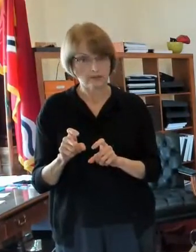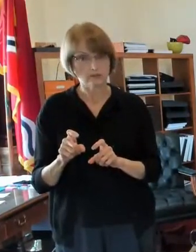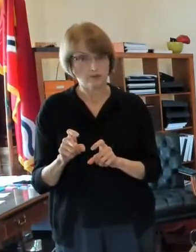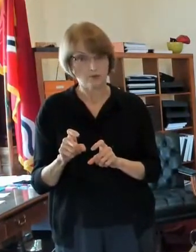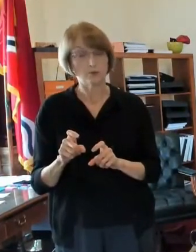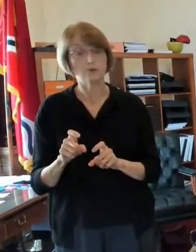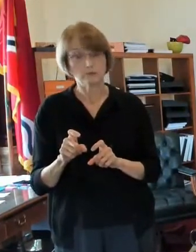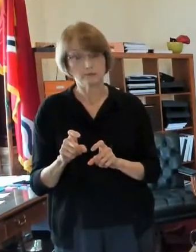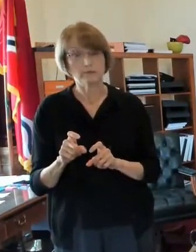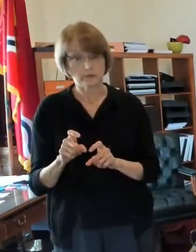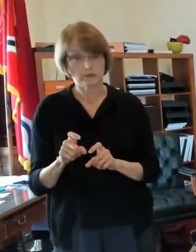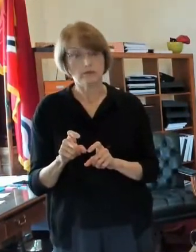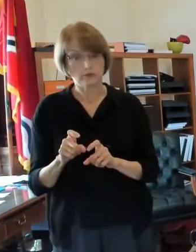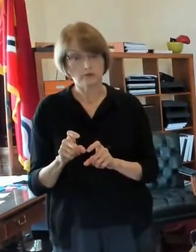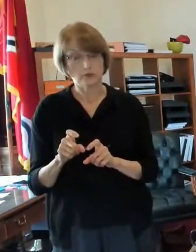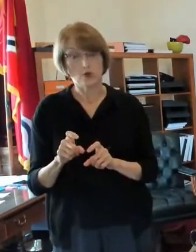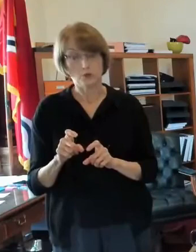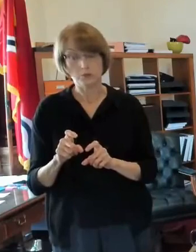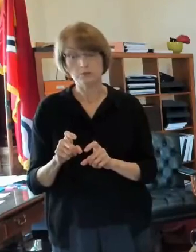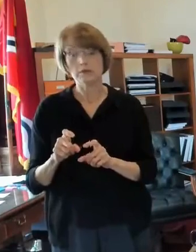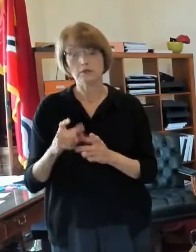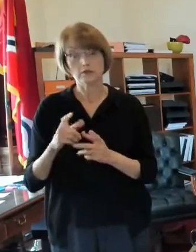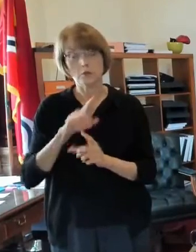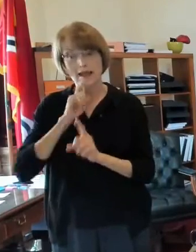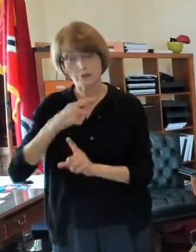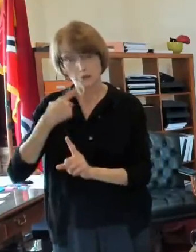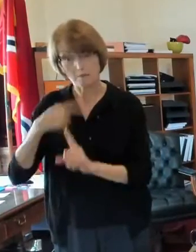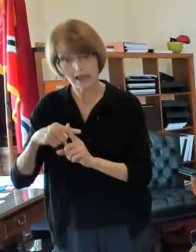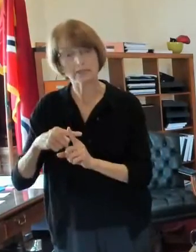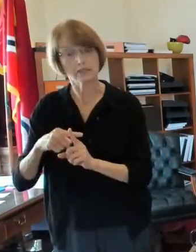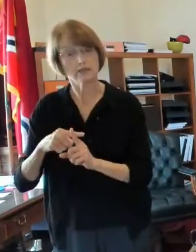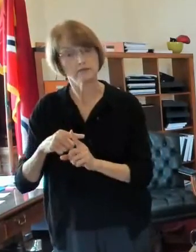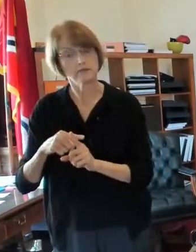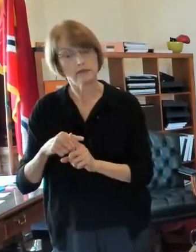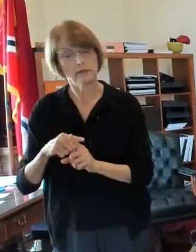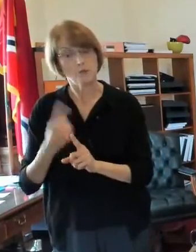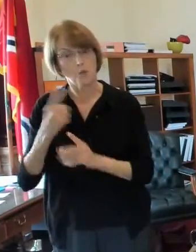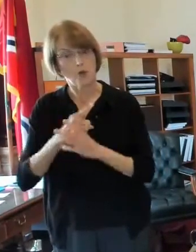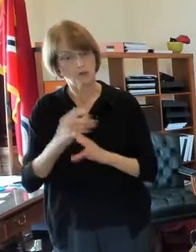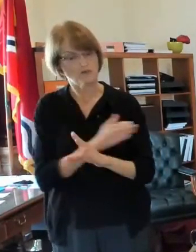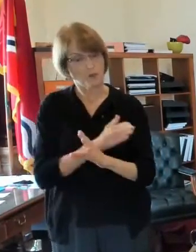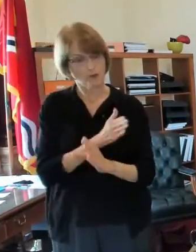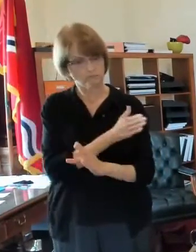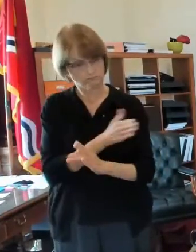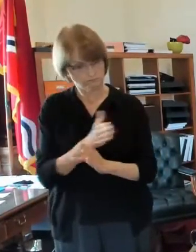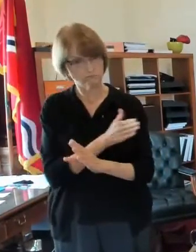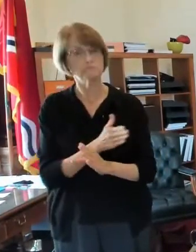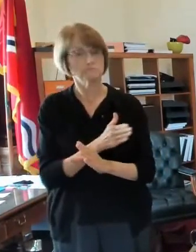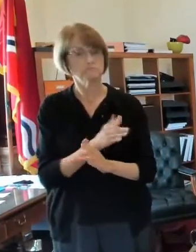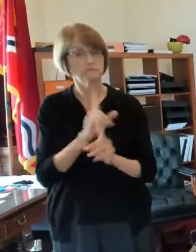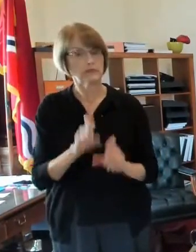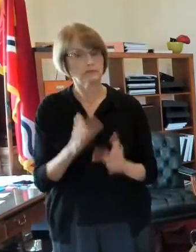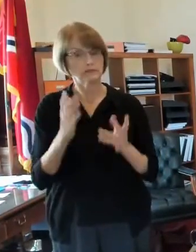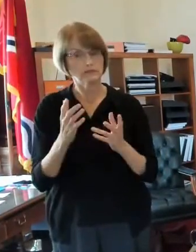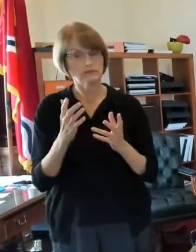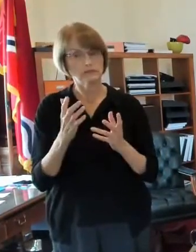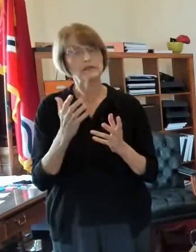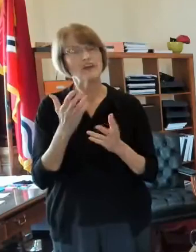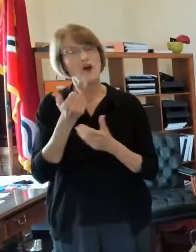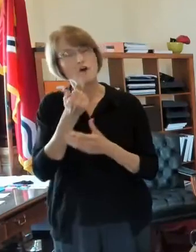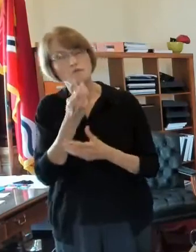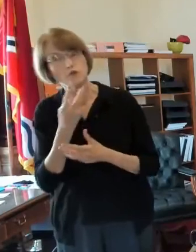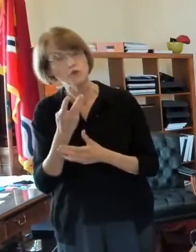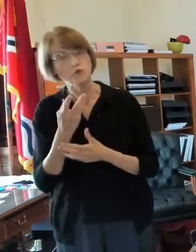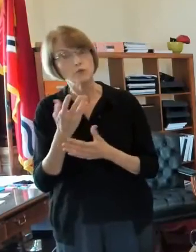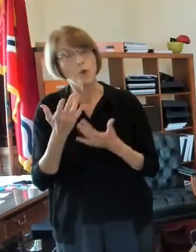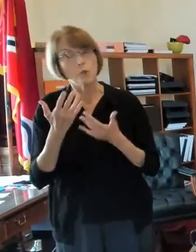week of when the test was taken there are a few older than that but not too many so that's good it